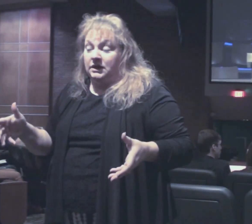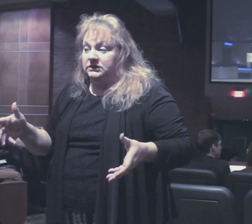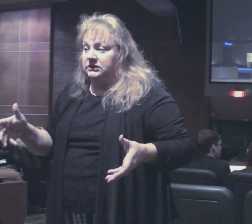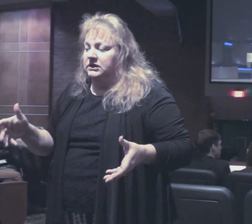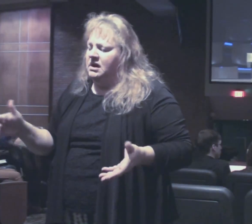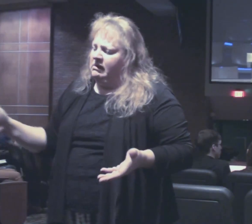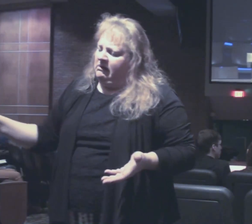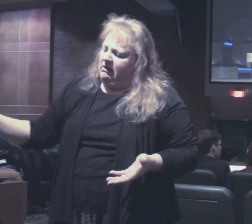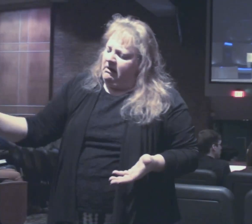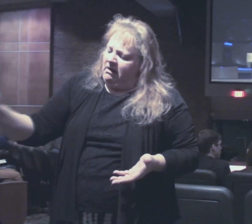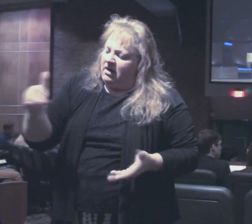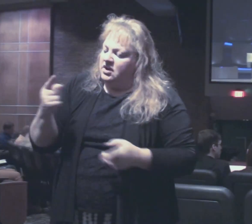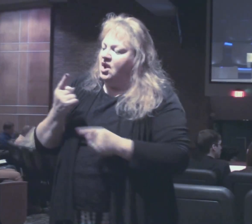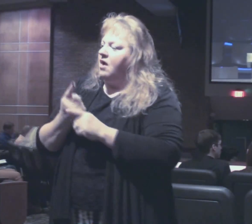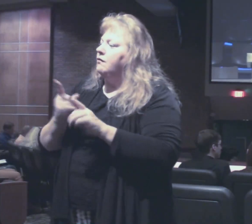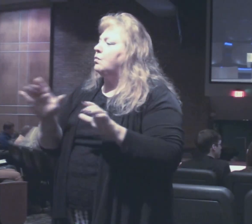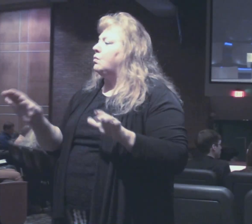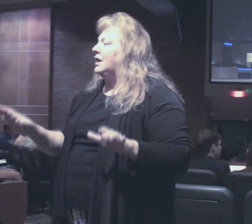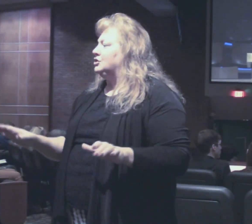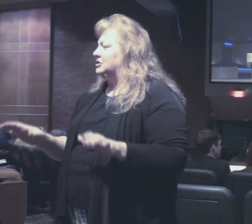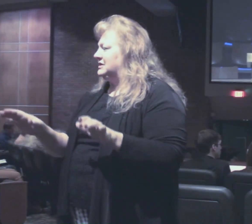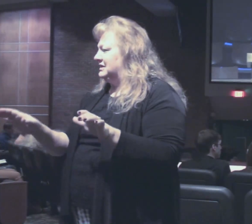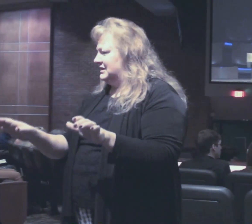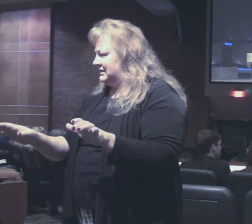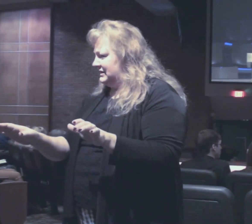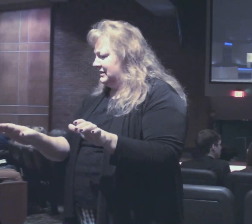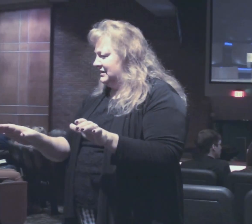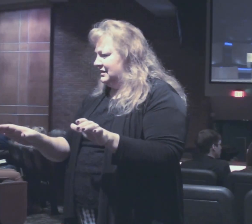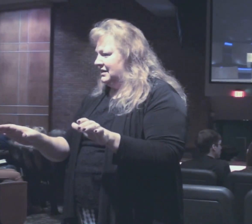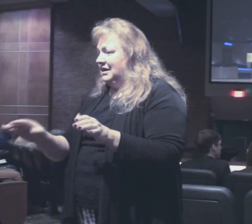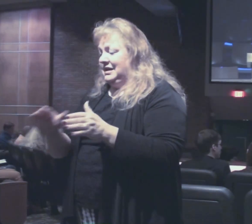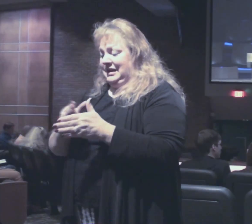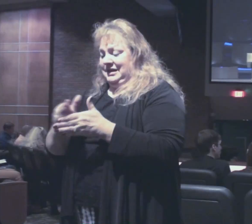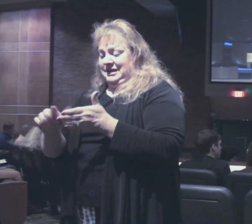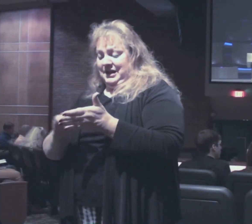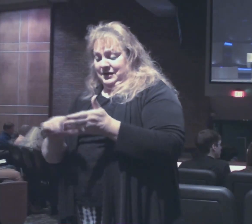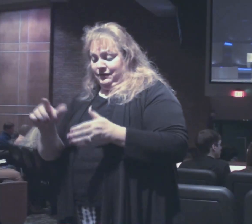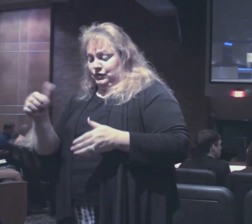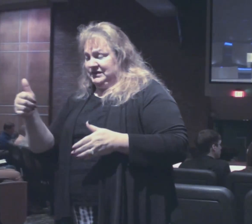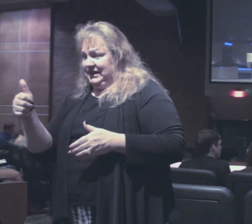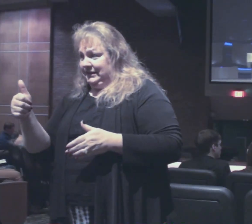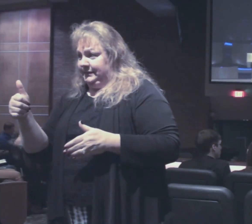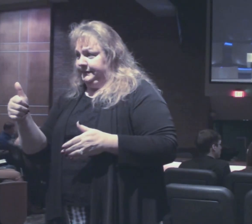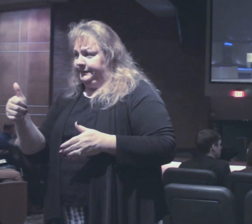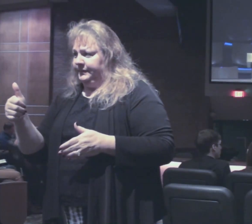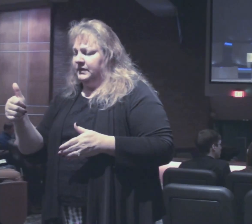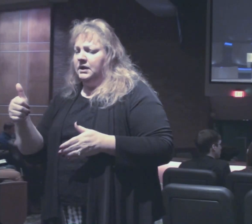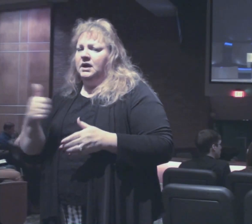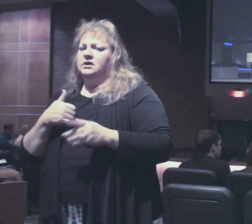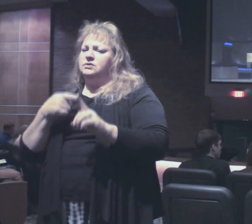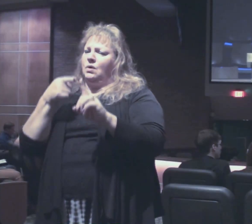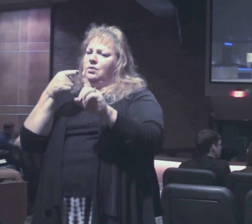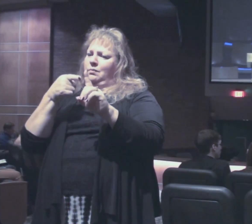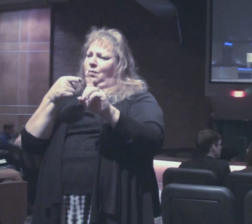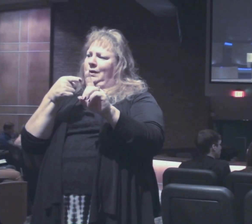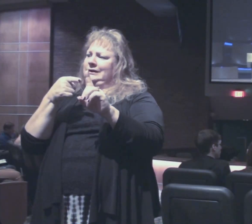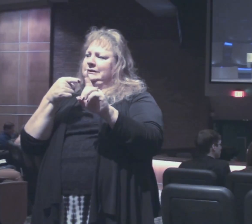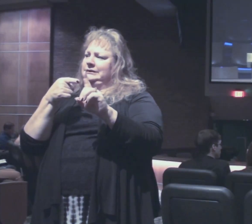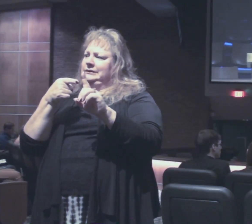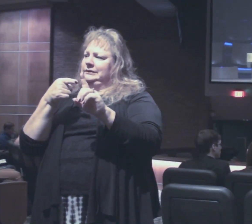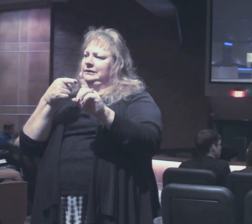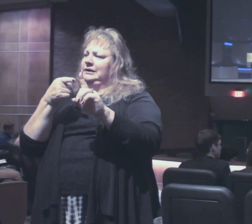will be a harvest of righteousness as we're going to talk about down at the end of verse 10. So the principle is there.